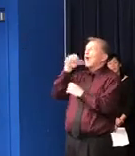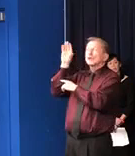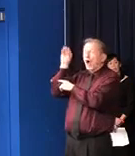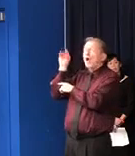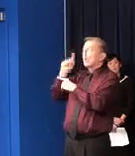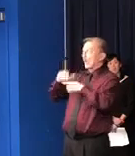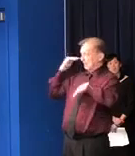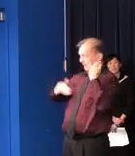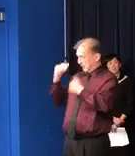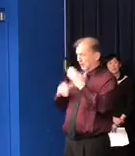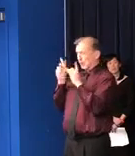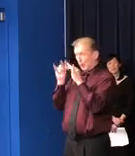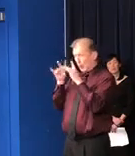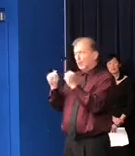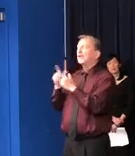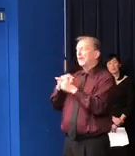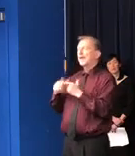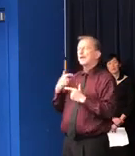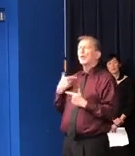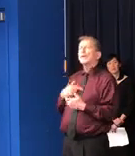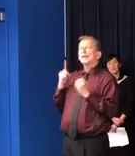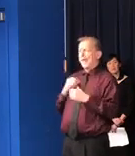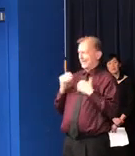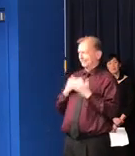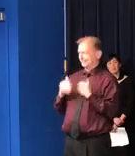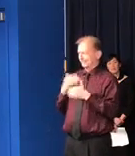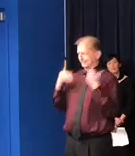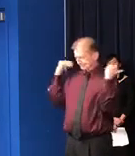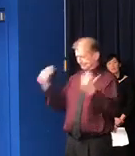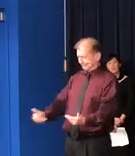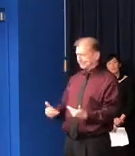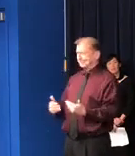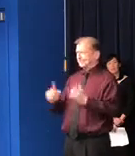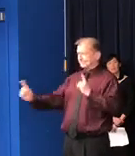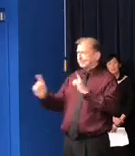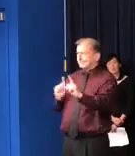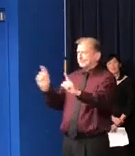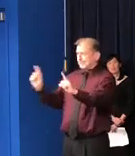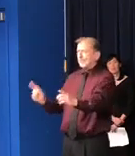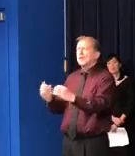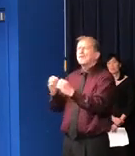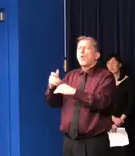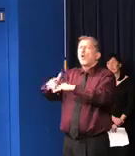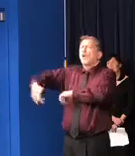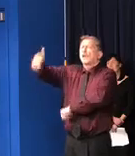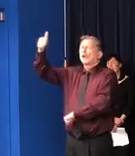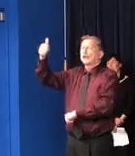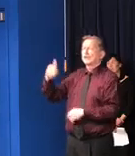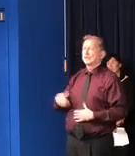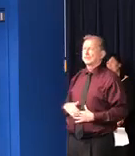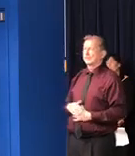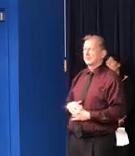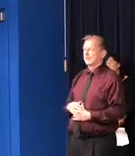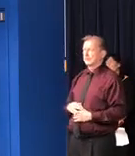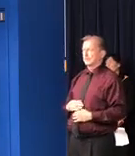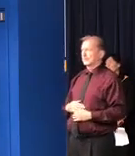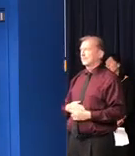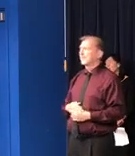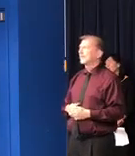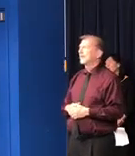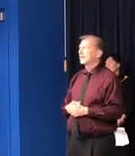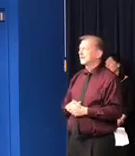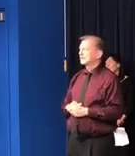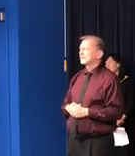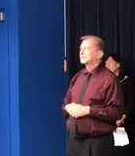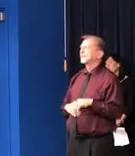And we would have put the, you know, the social distancing orders in place earlier. We've got one